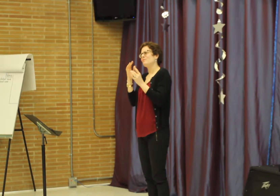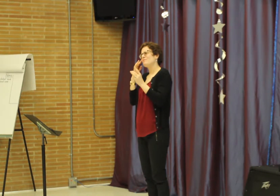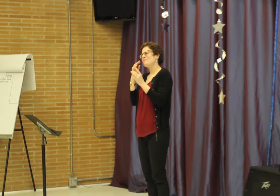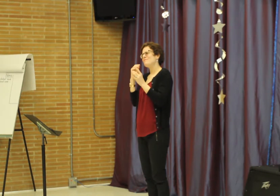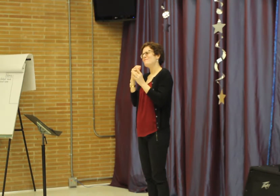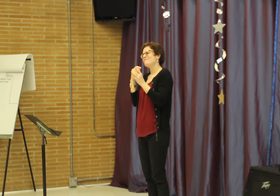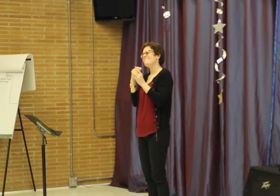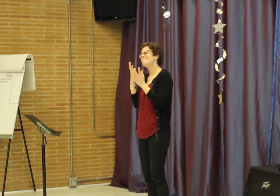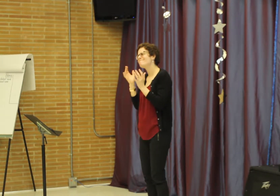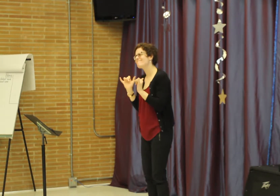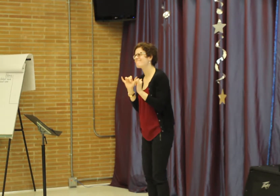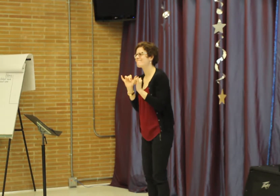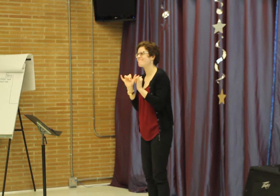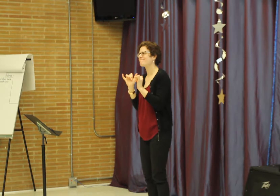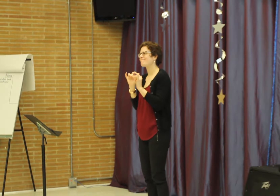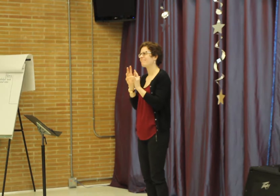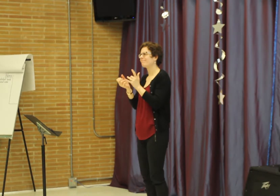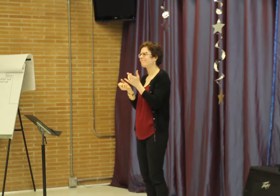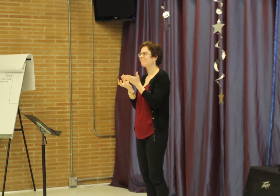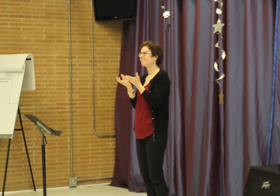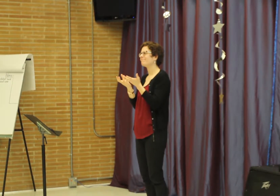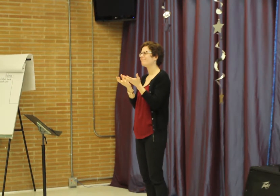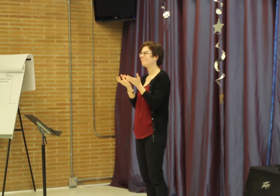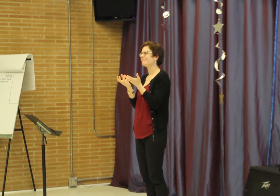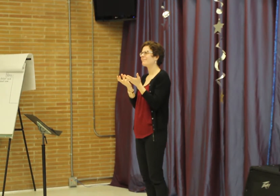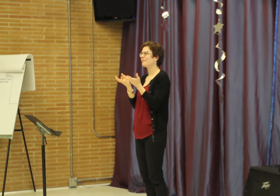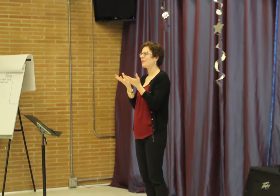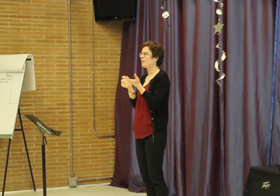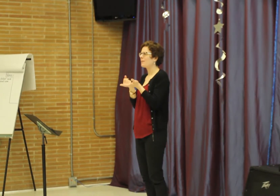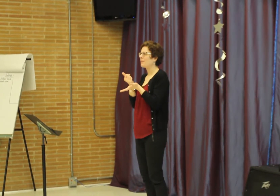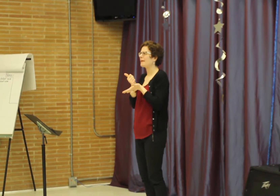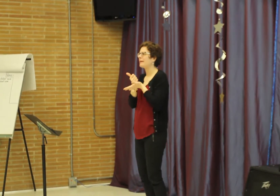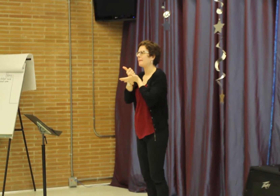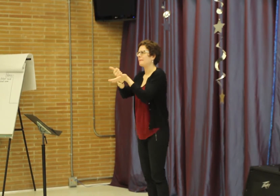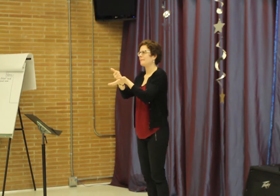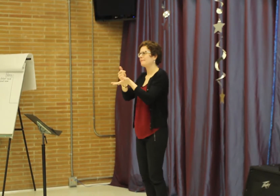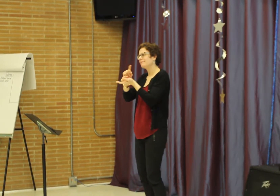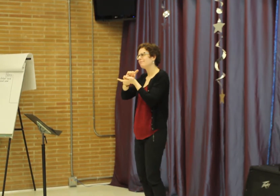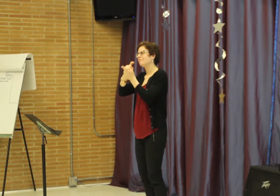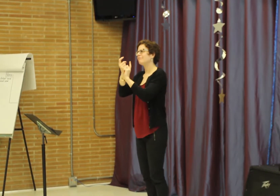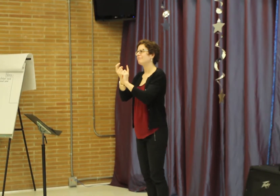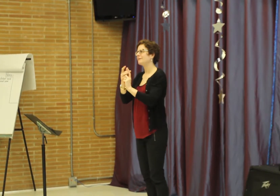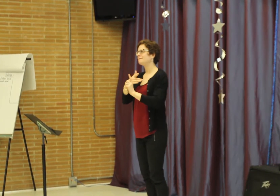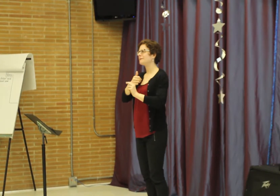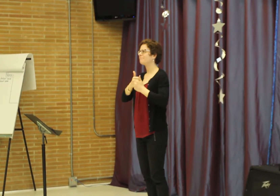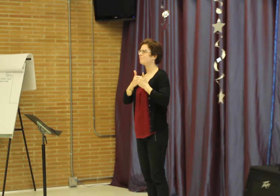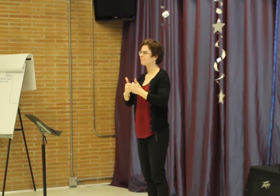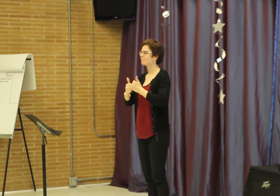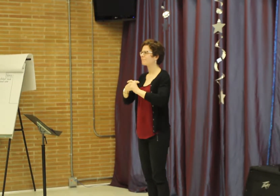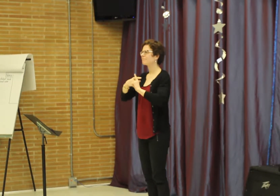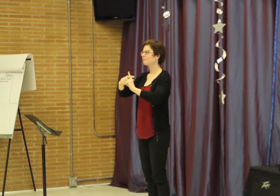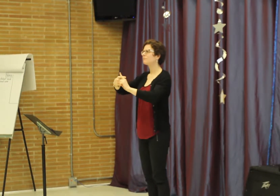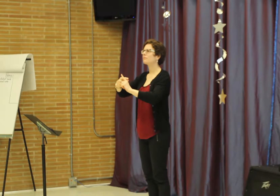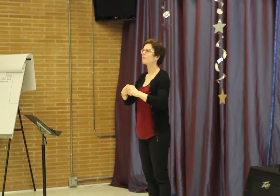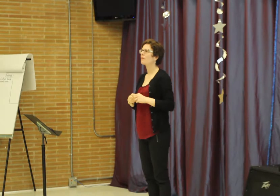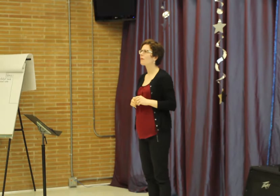acquisition of sign language. And also, it spoke to me in that parents are taking on the negative implicatures